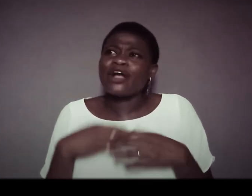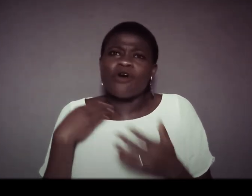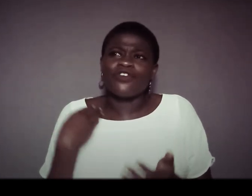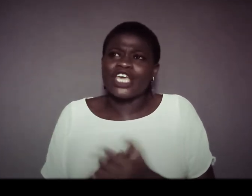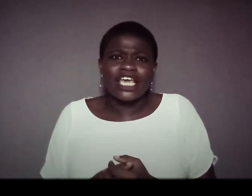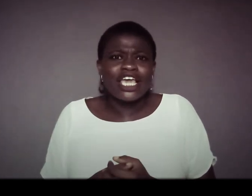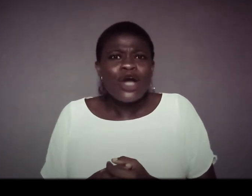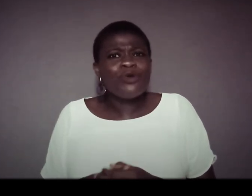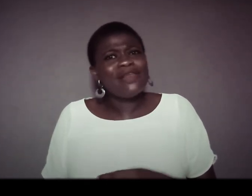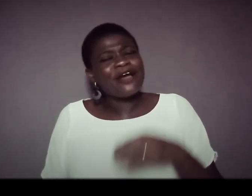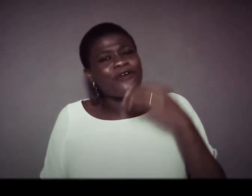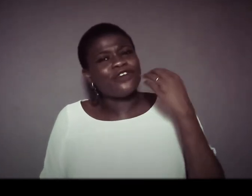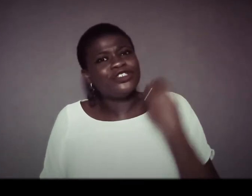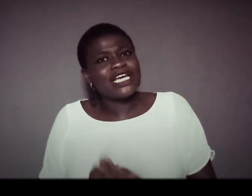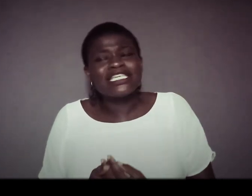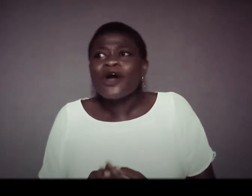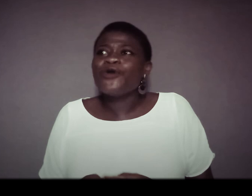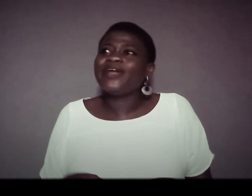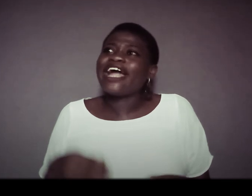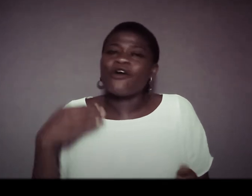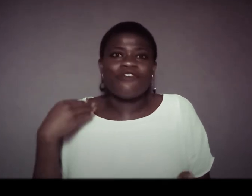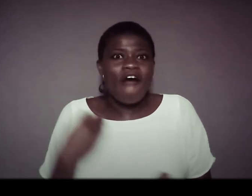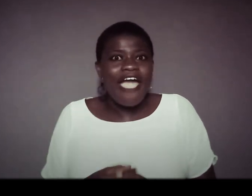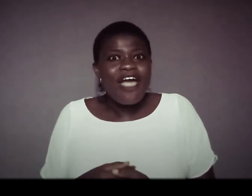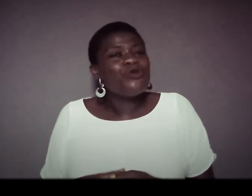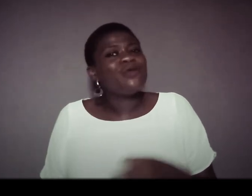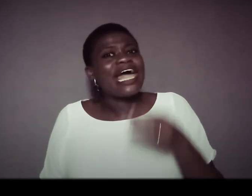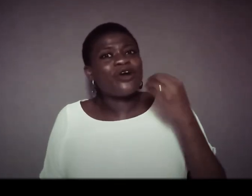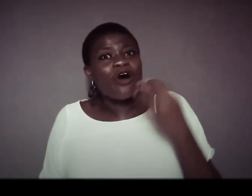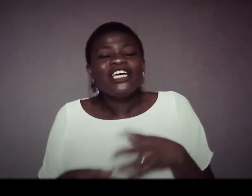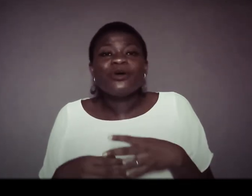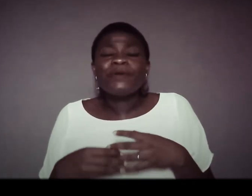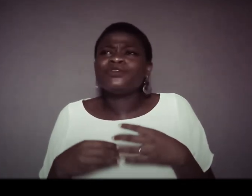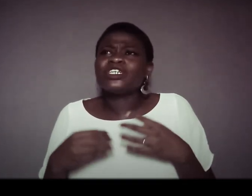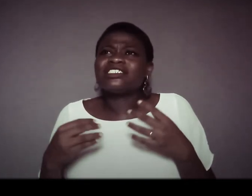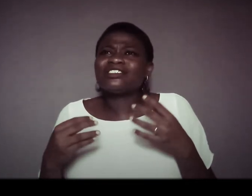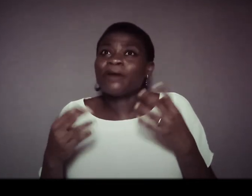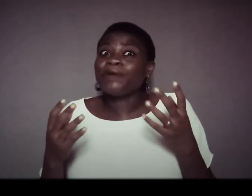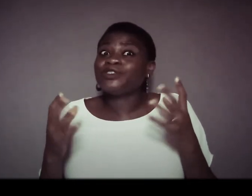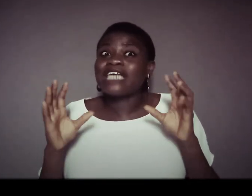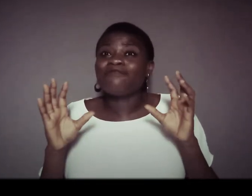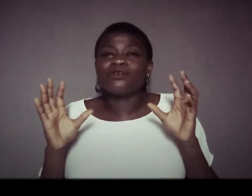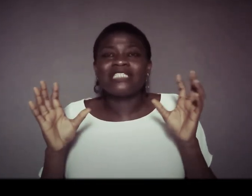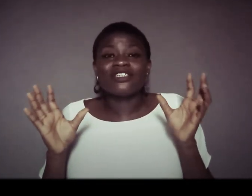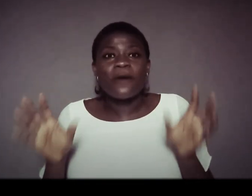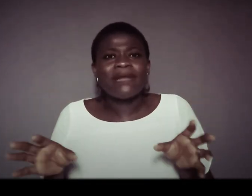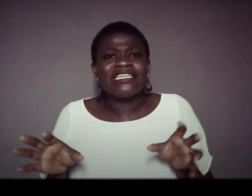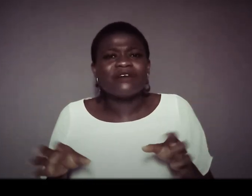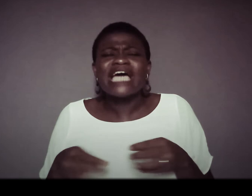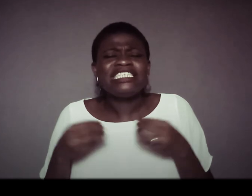call for cake who will i call for dress who will i call for hair who will i call you know people just some people just have those things all planned out i